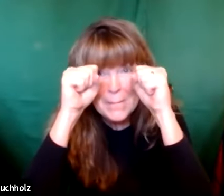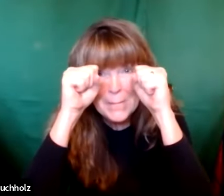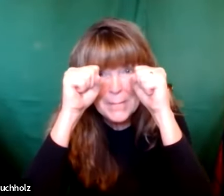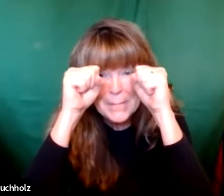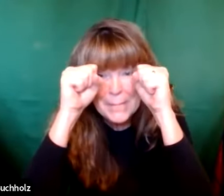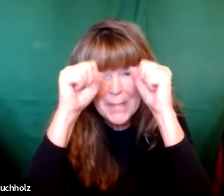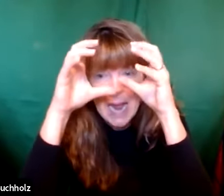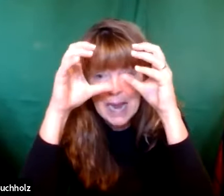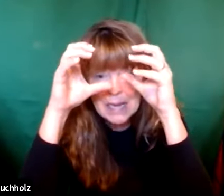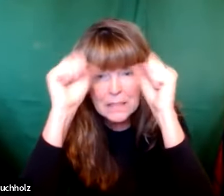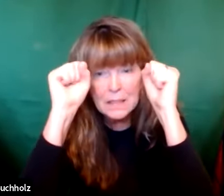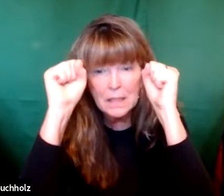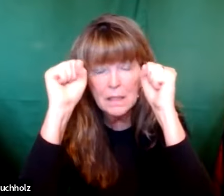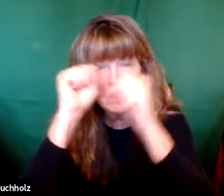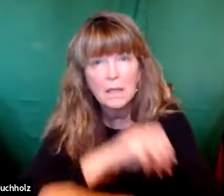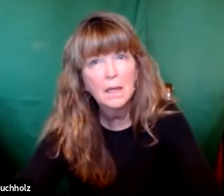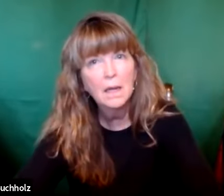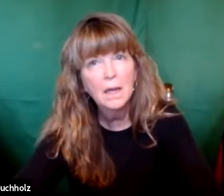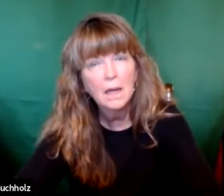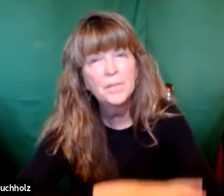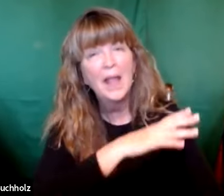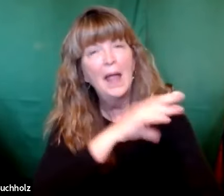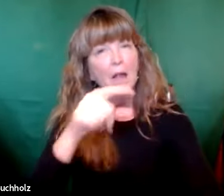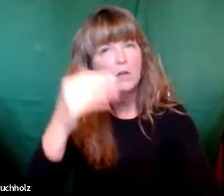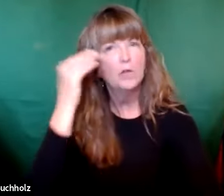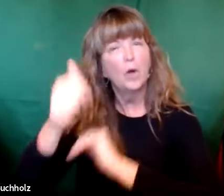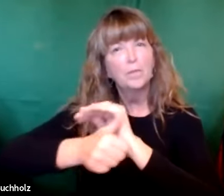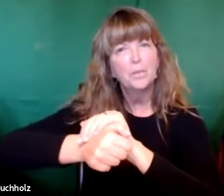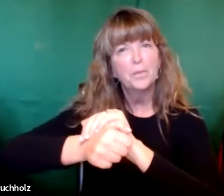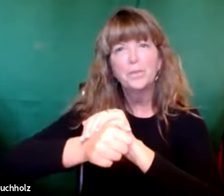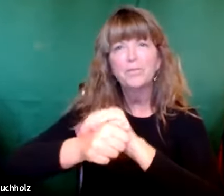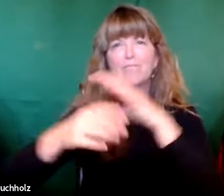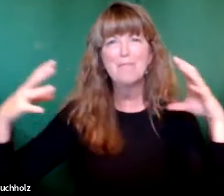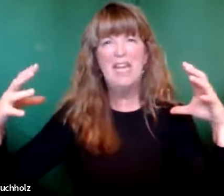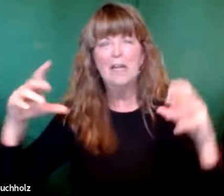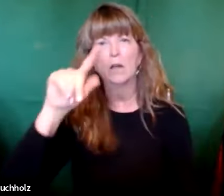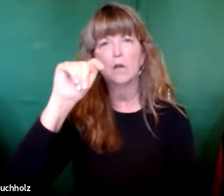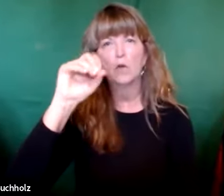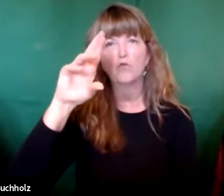identical twins coming from one egg still have unique fingerprints. That's astounding.